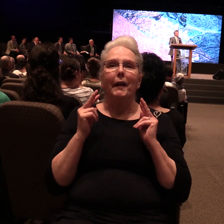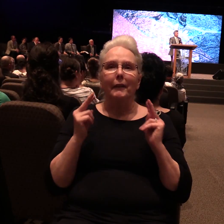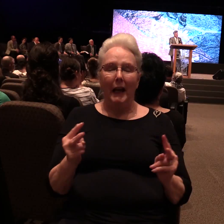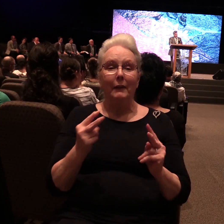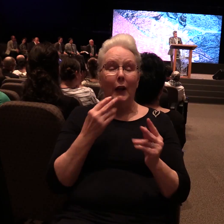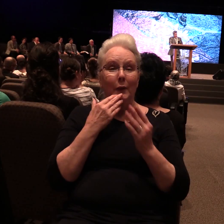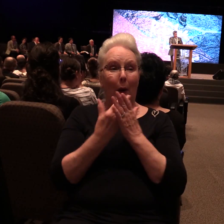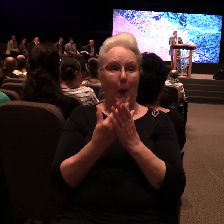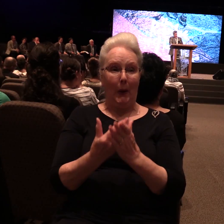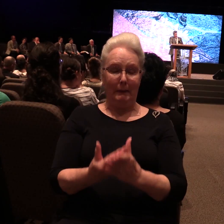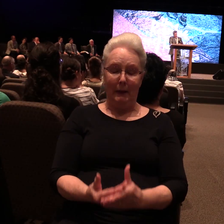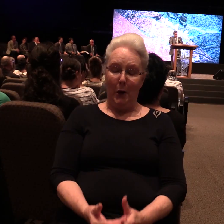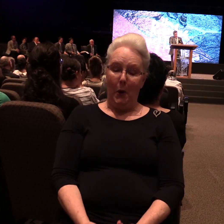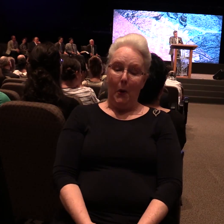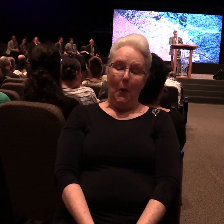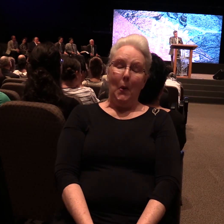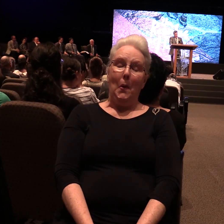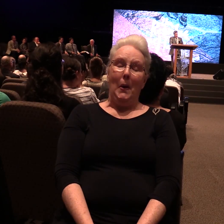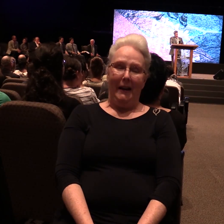Supercalifragilistic.